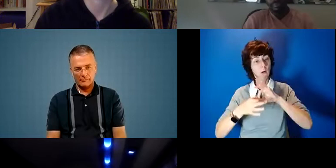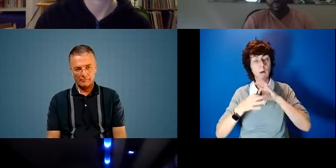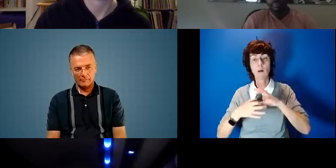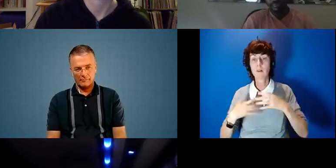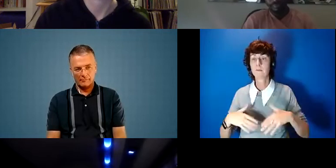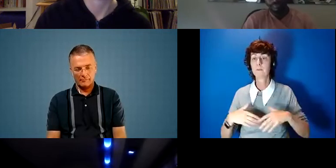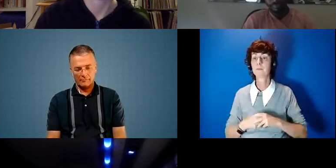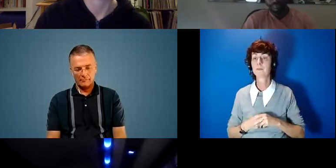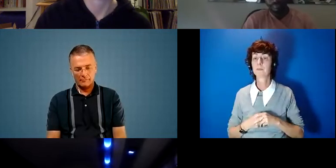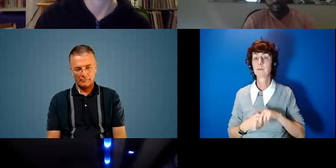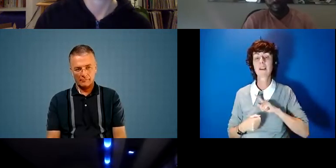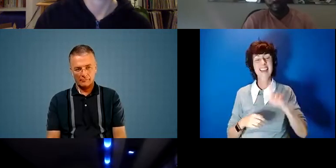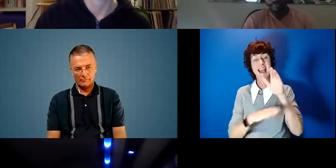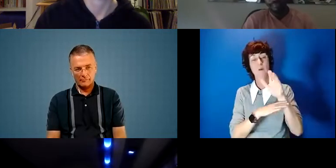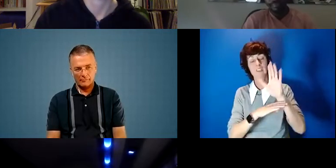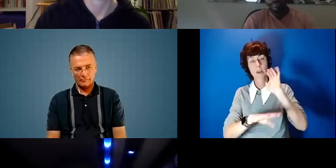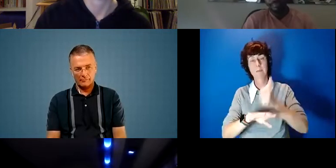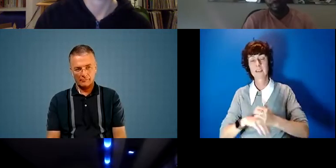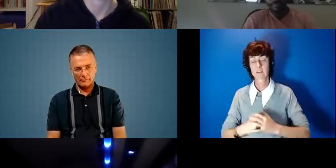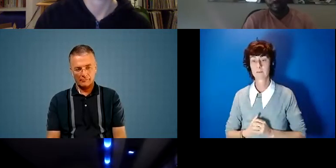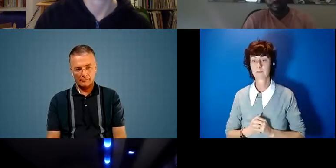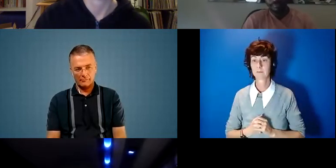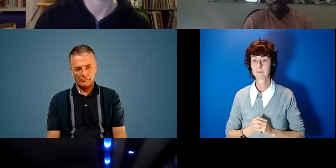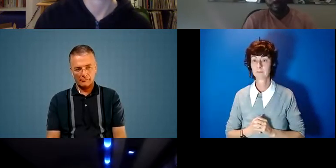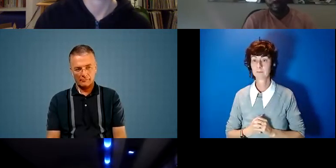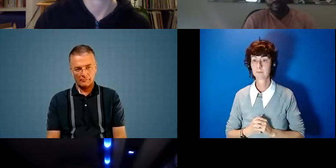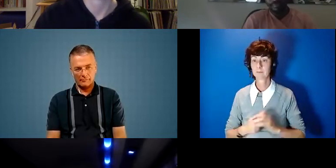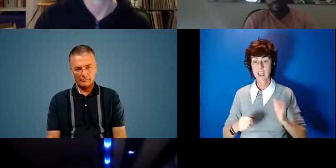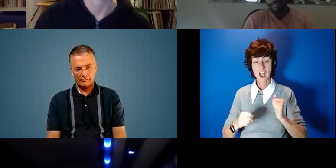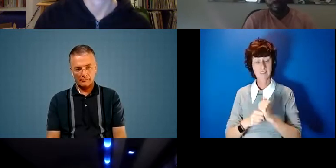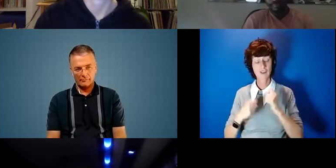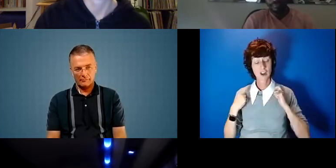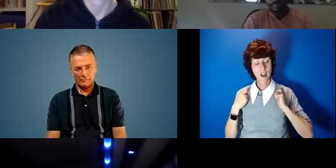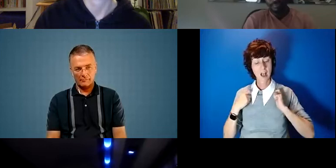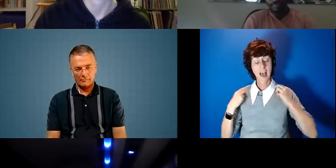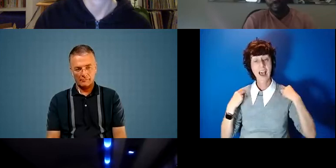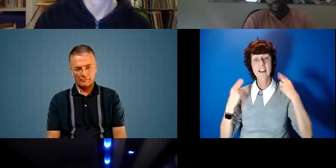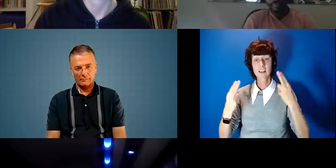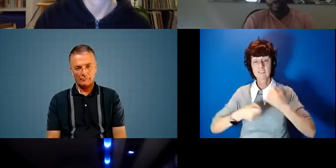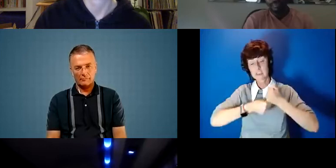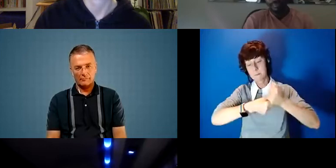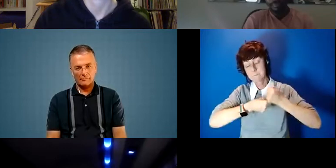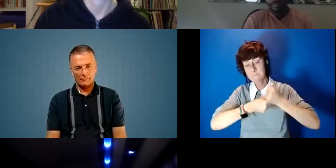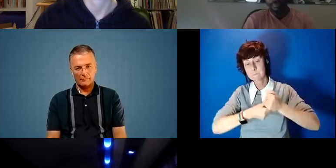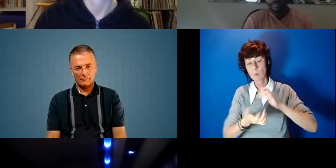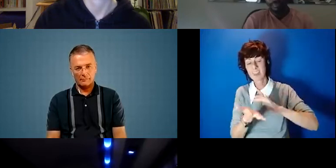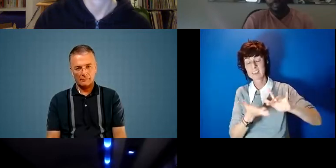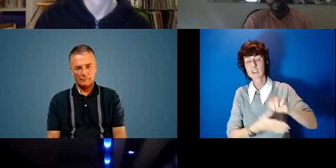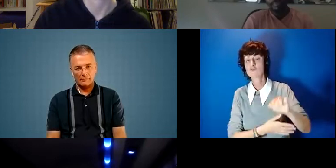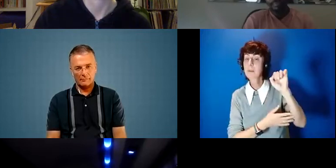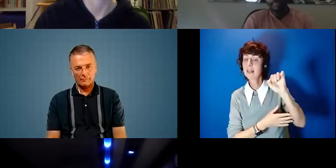based um i've done quite a bit of activism with extinction rebellion i feel like the last few years have been really pivotal